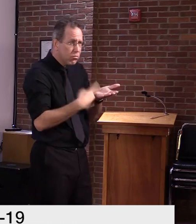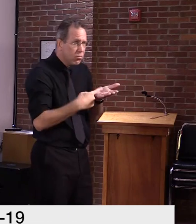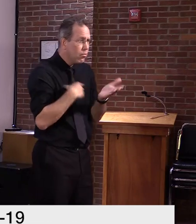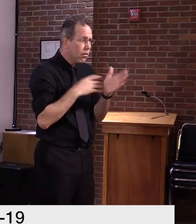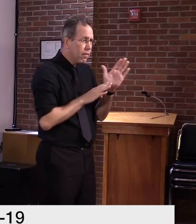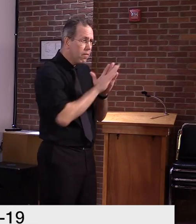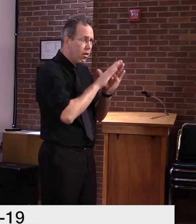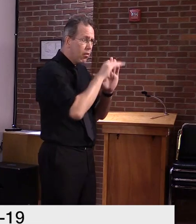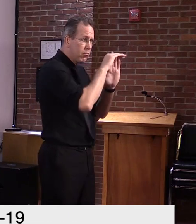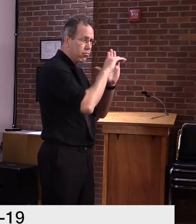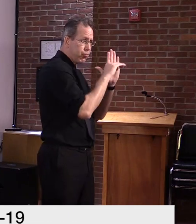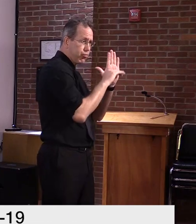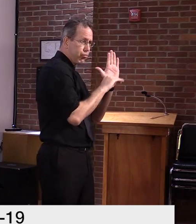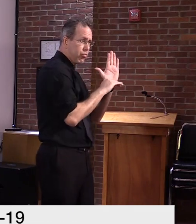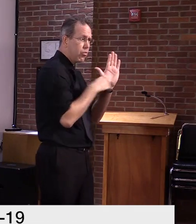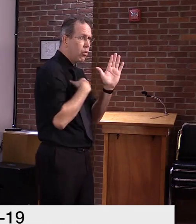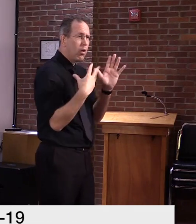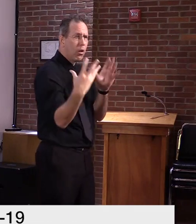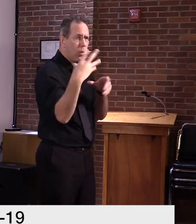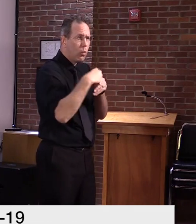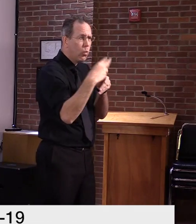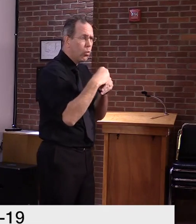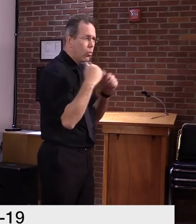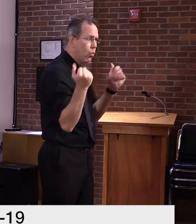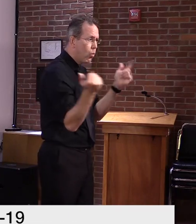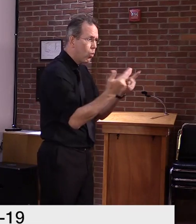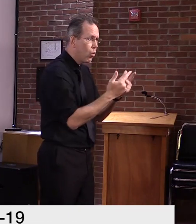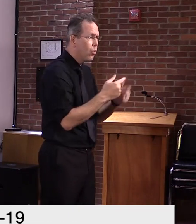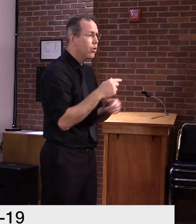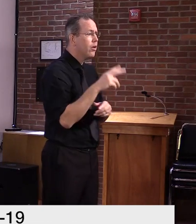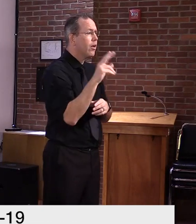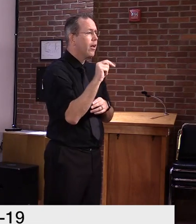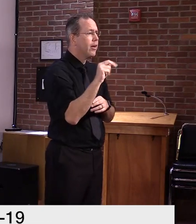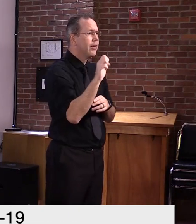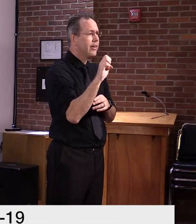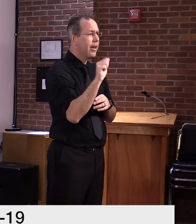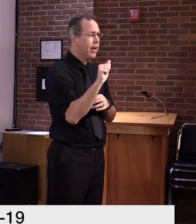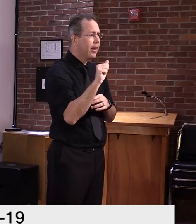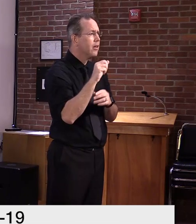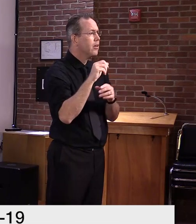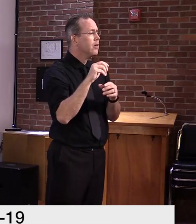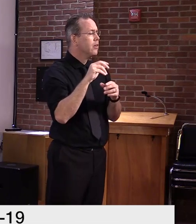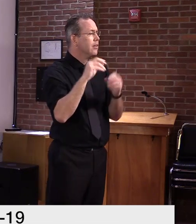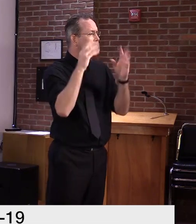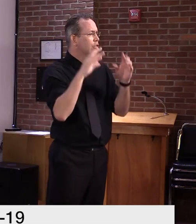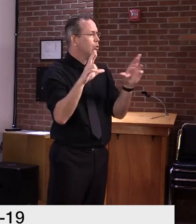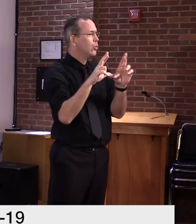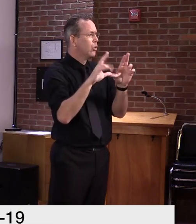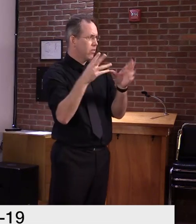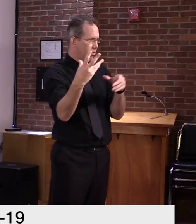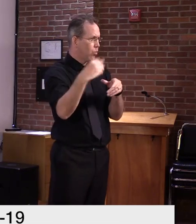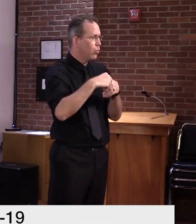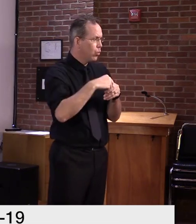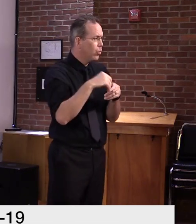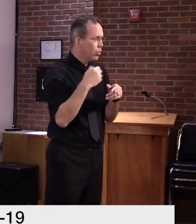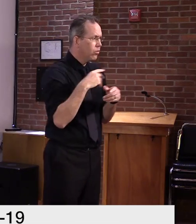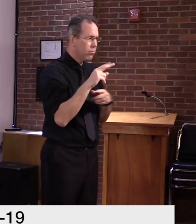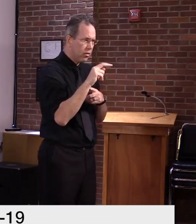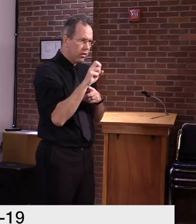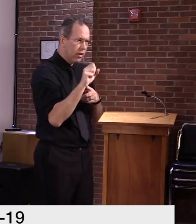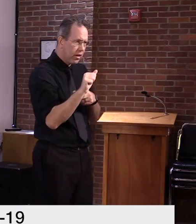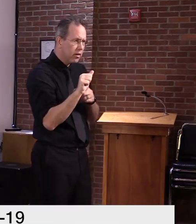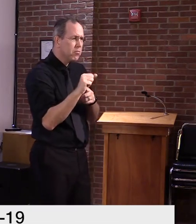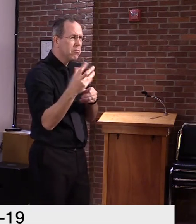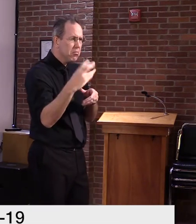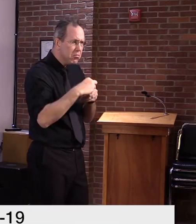Association of Vermont NEA, played a critical role in its development. Um, I think what you're referring to is the conversation that occurred after,